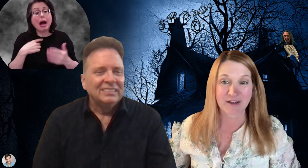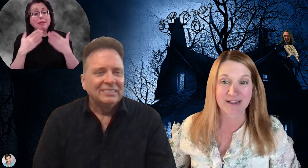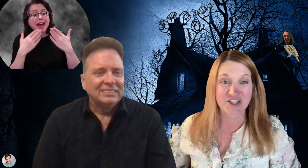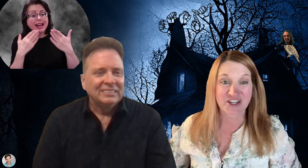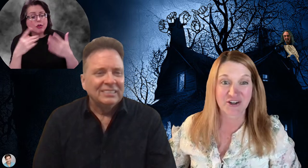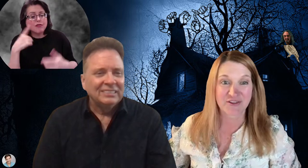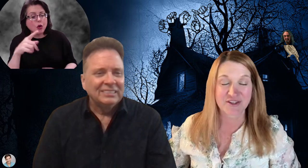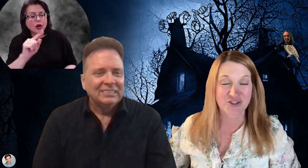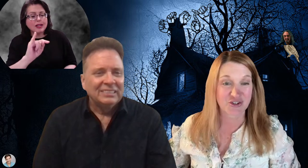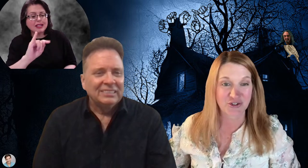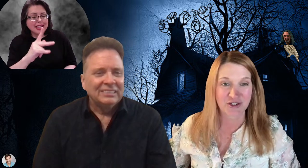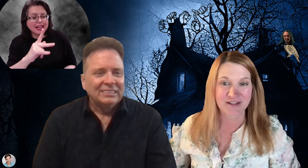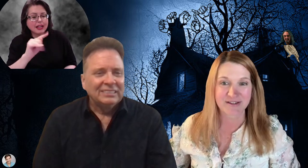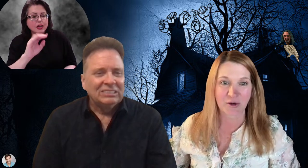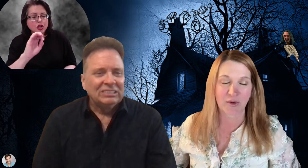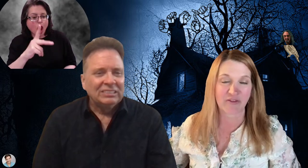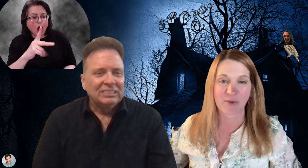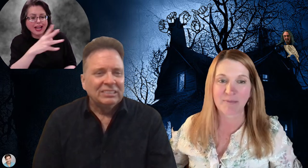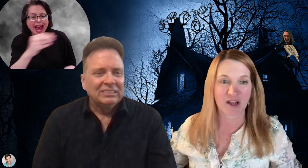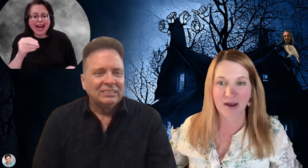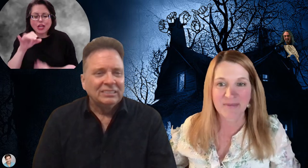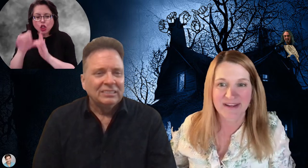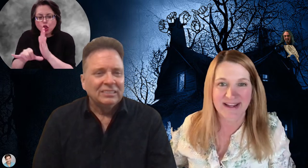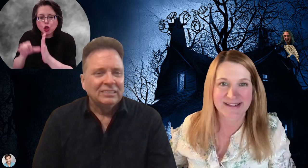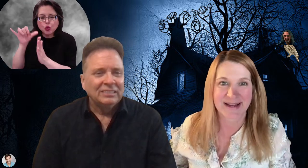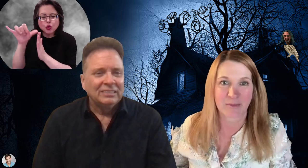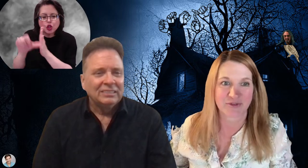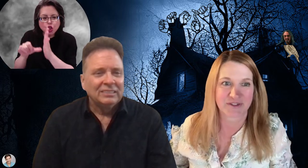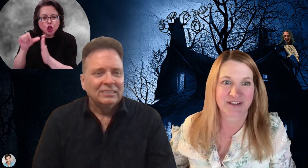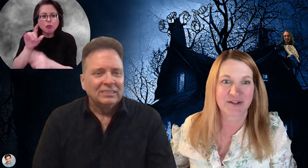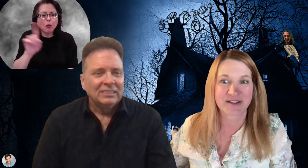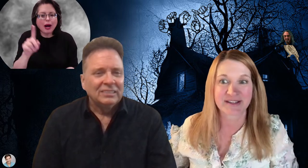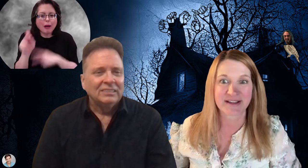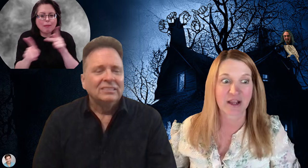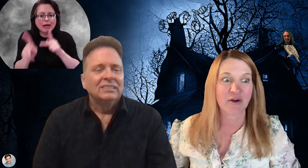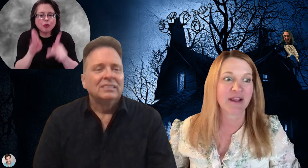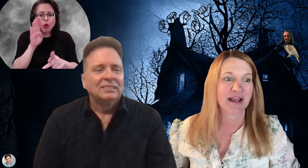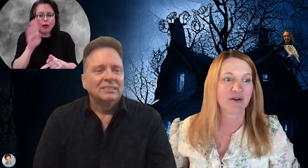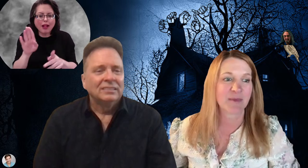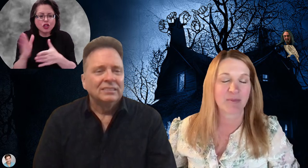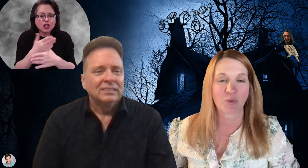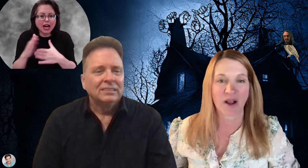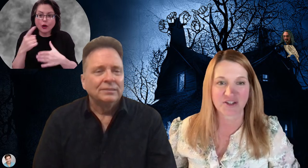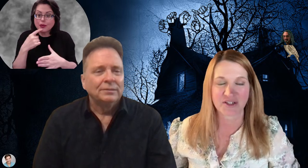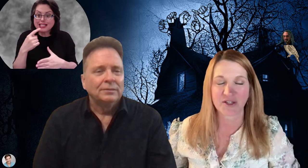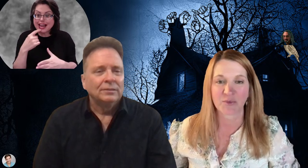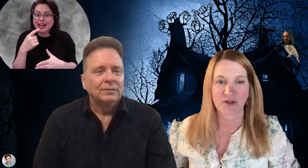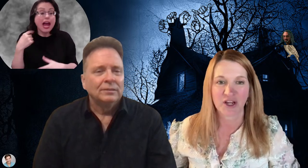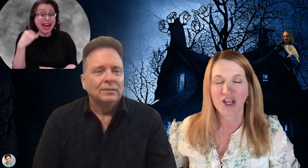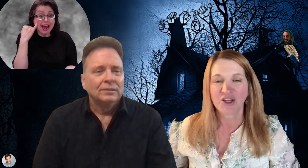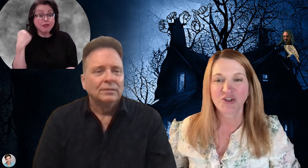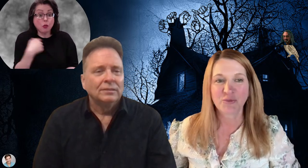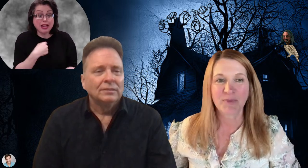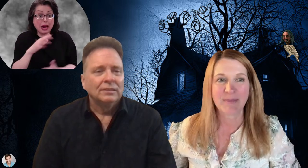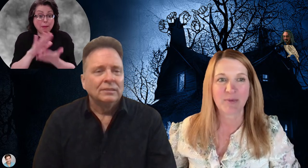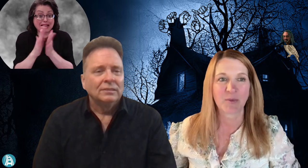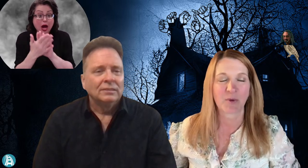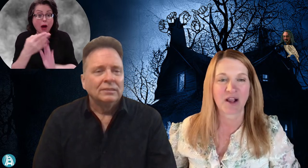are going to share this journey. So if we become the next Hamilton, you can say like, oh yeah, I remember watching you when two people were